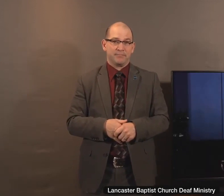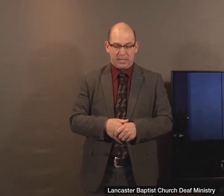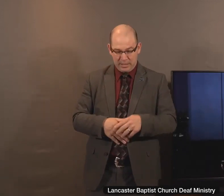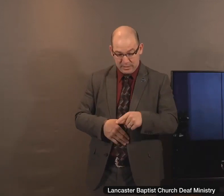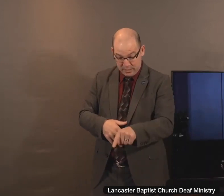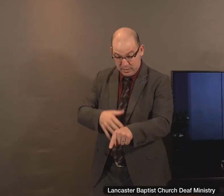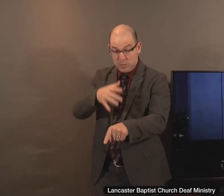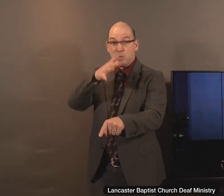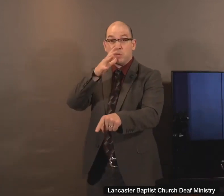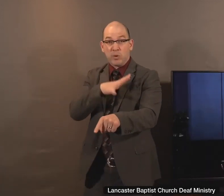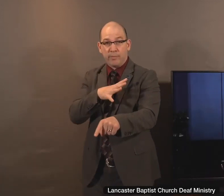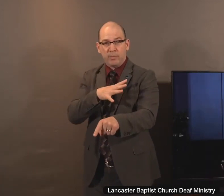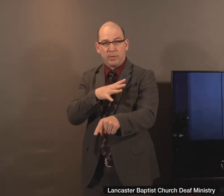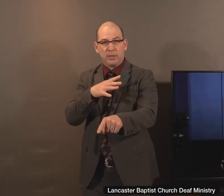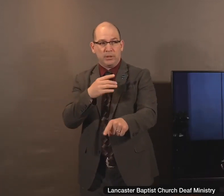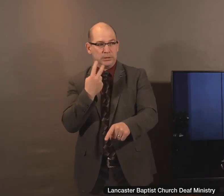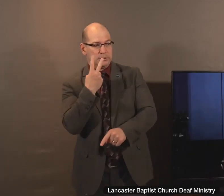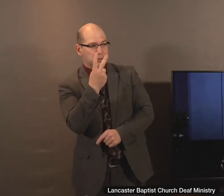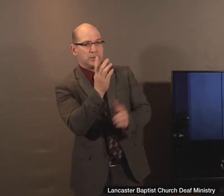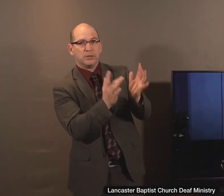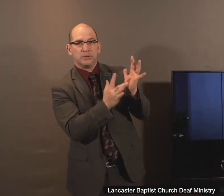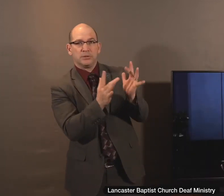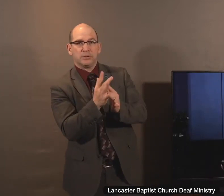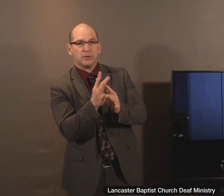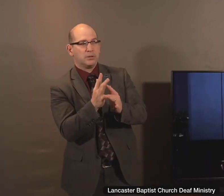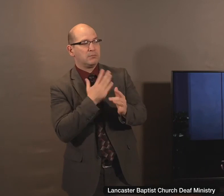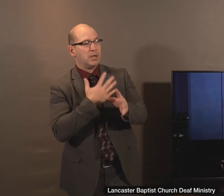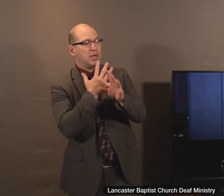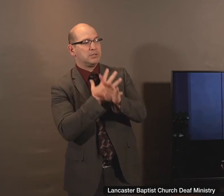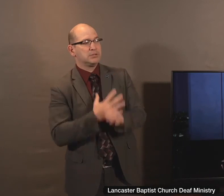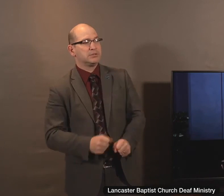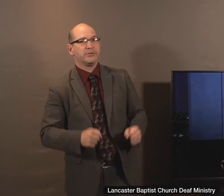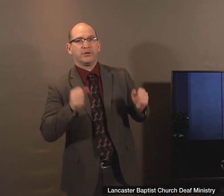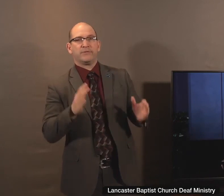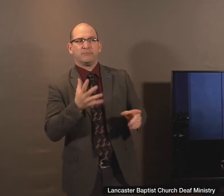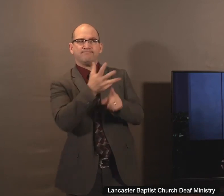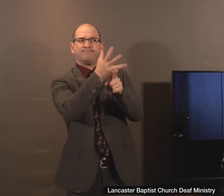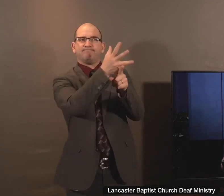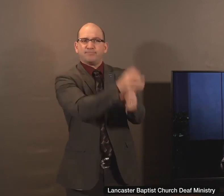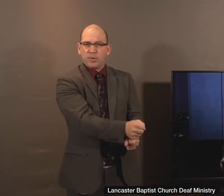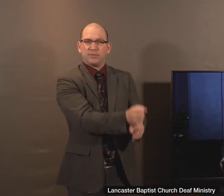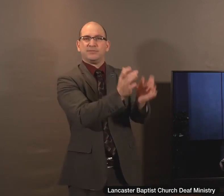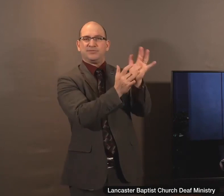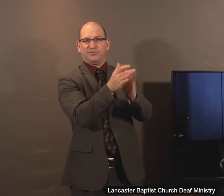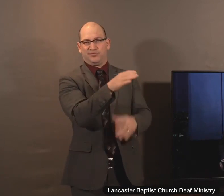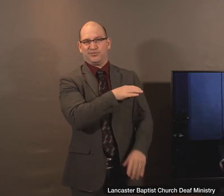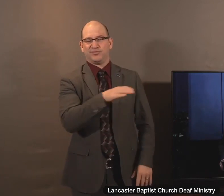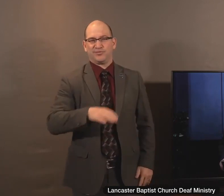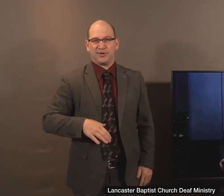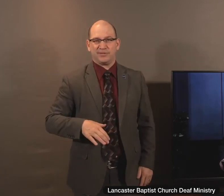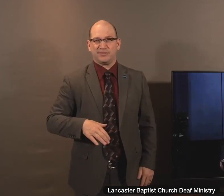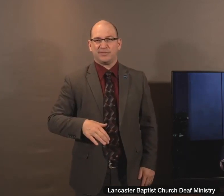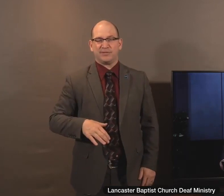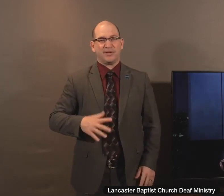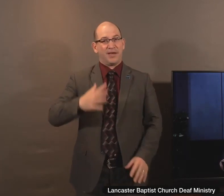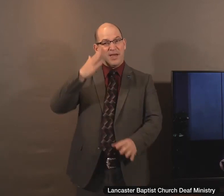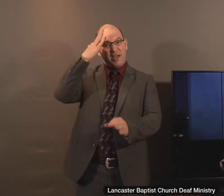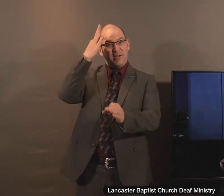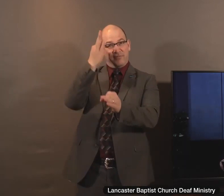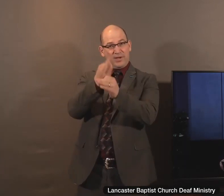woman who saw Jesus Christ as the Savior. And she put her faith in him. Now, faith in Christ is a